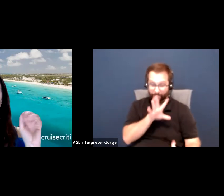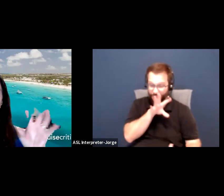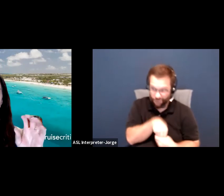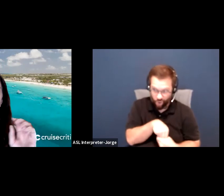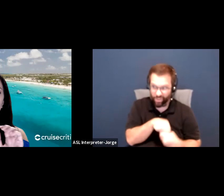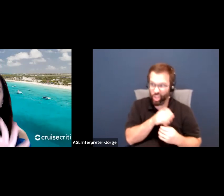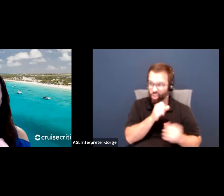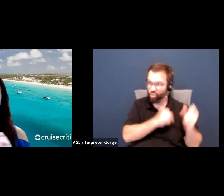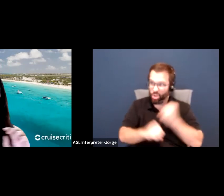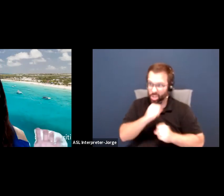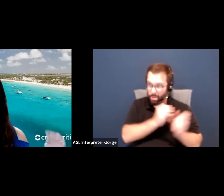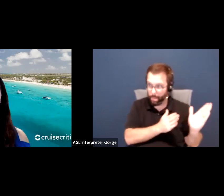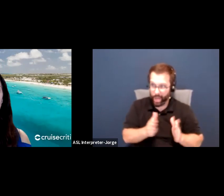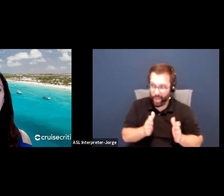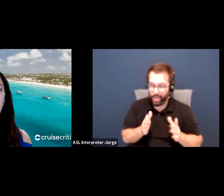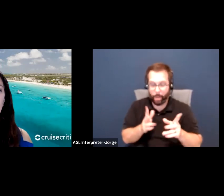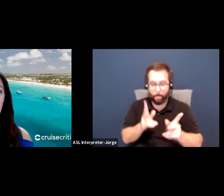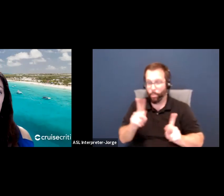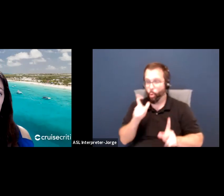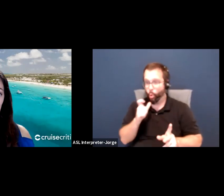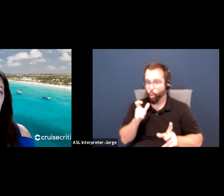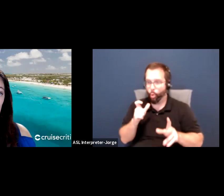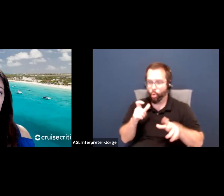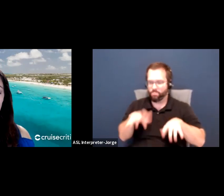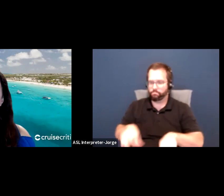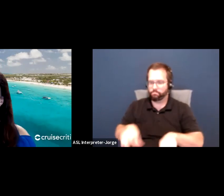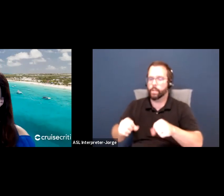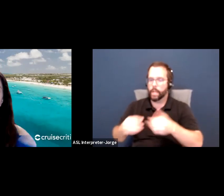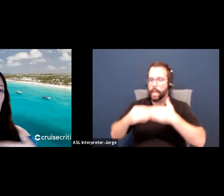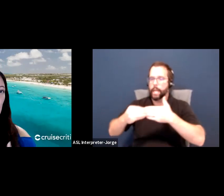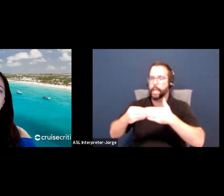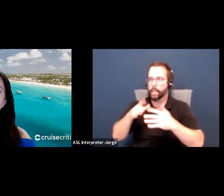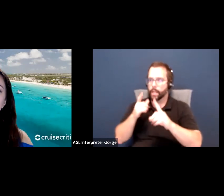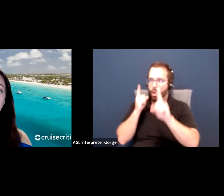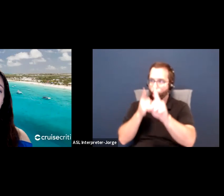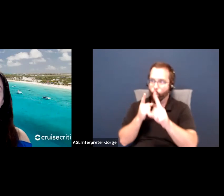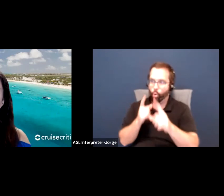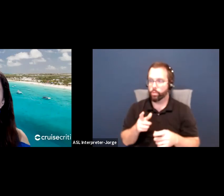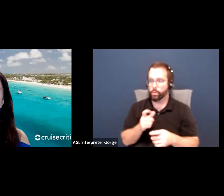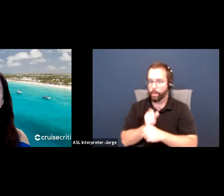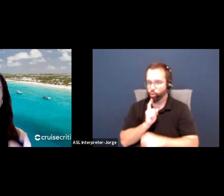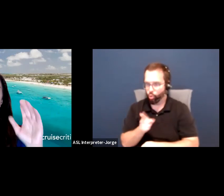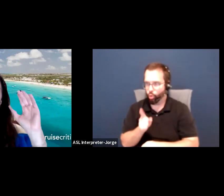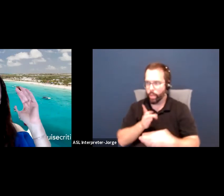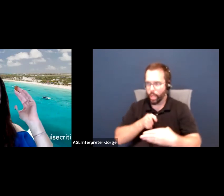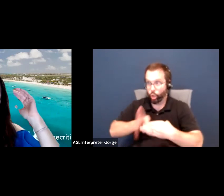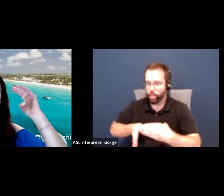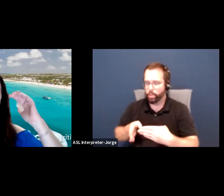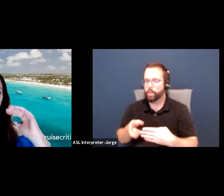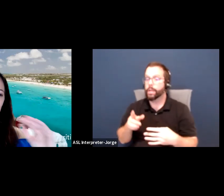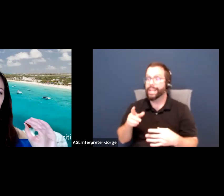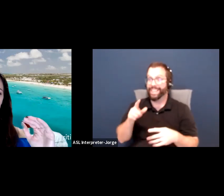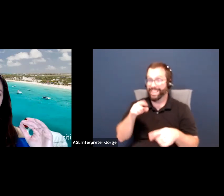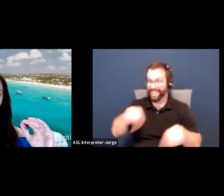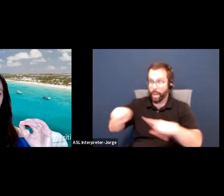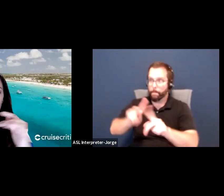are leading goals and making sure that those are, those are going to be done. Those, all those people need to be in these meetings. And you would